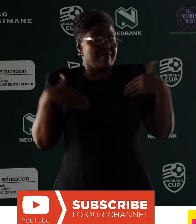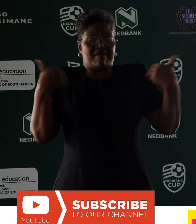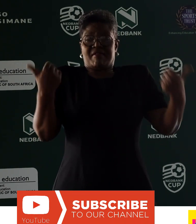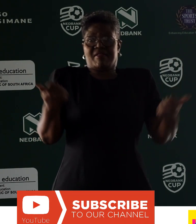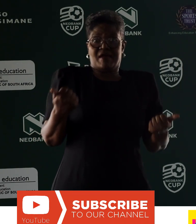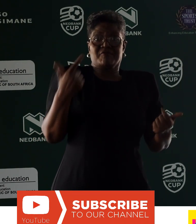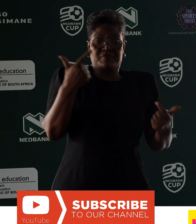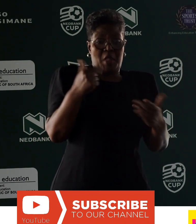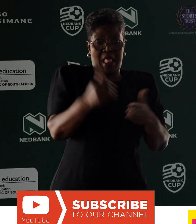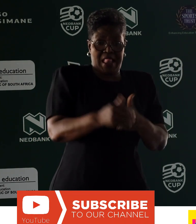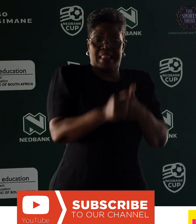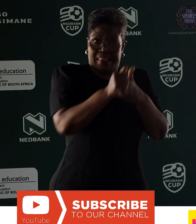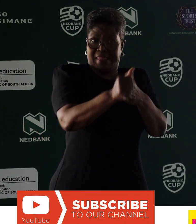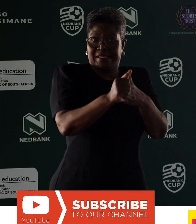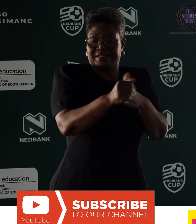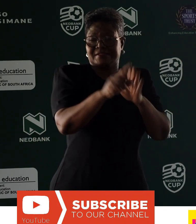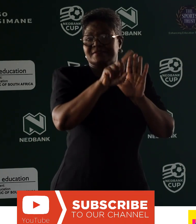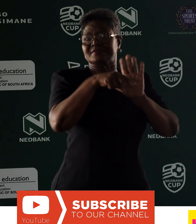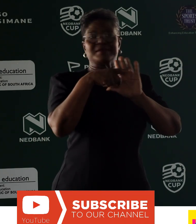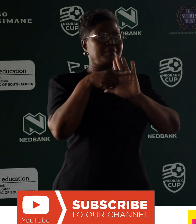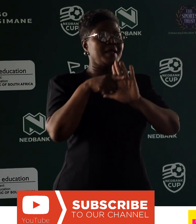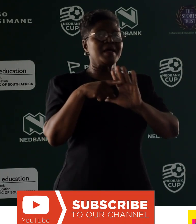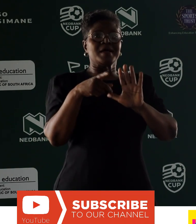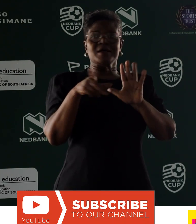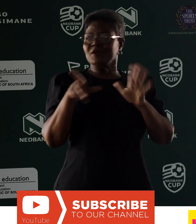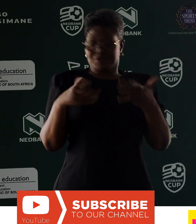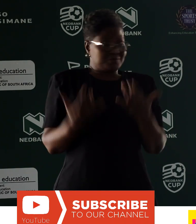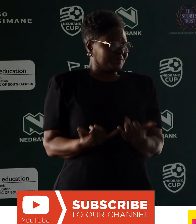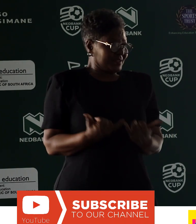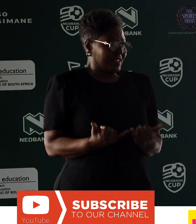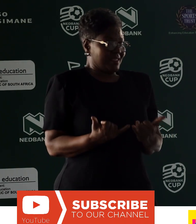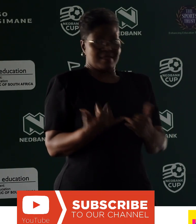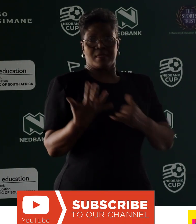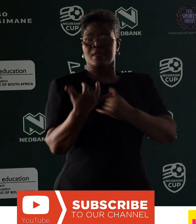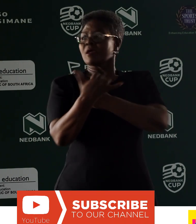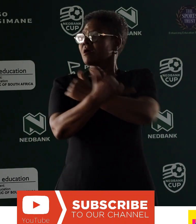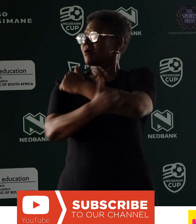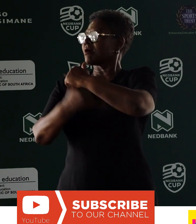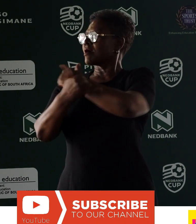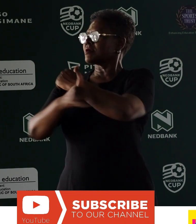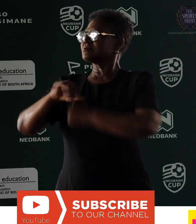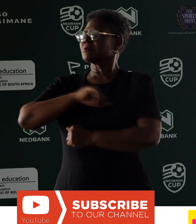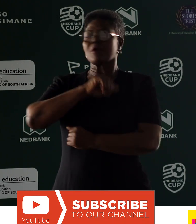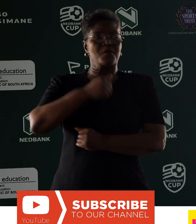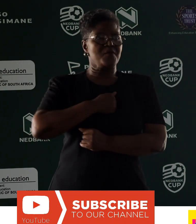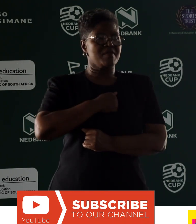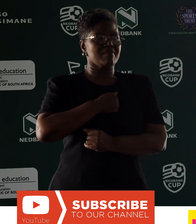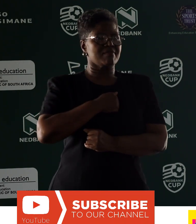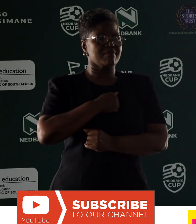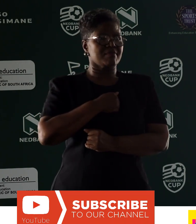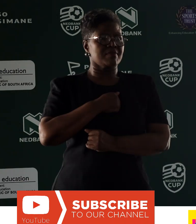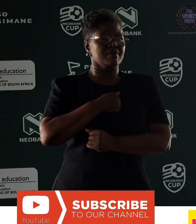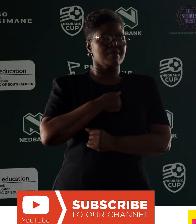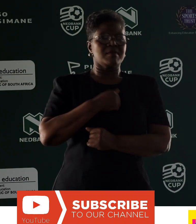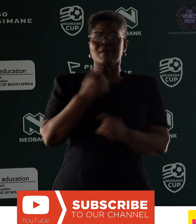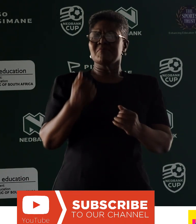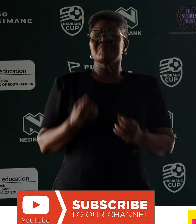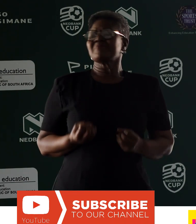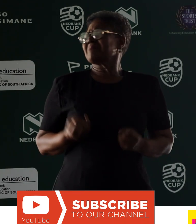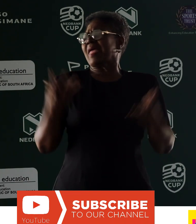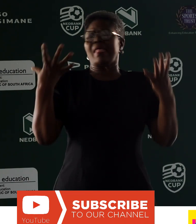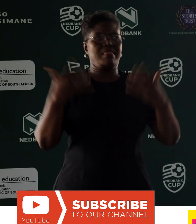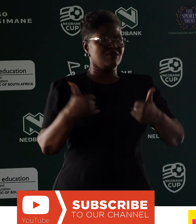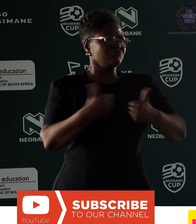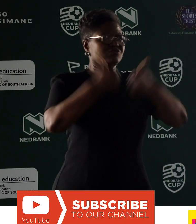lead by example efforts. Today, our country, our townships, is settled with many challenges.